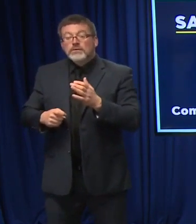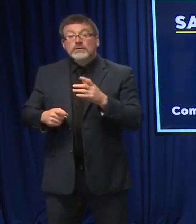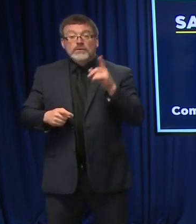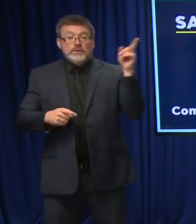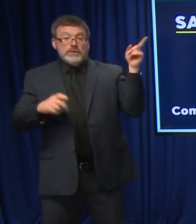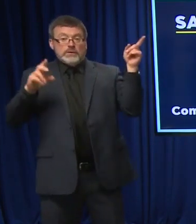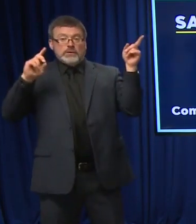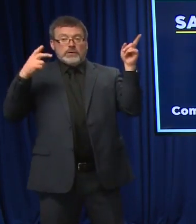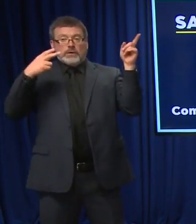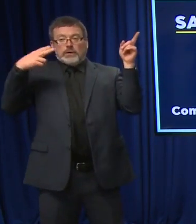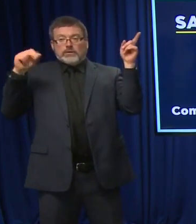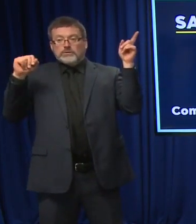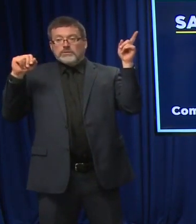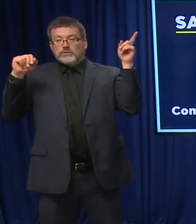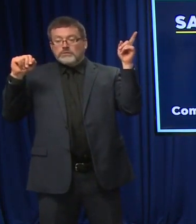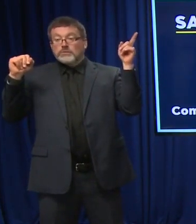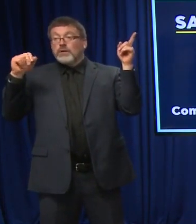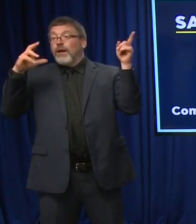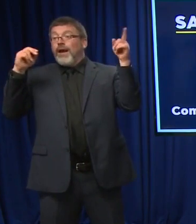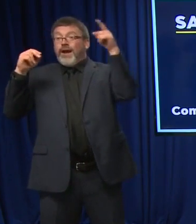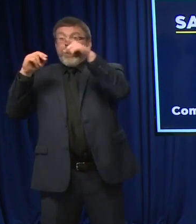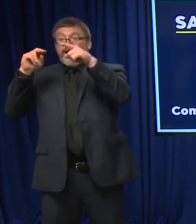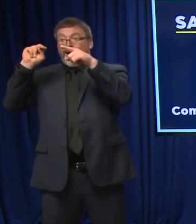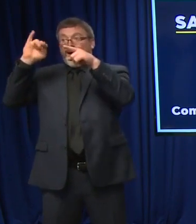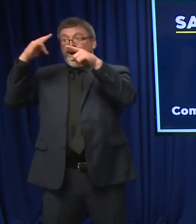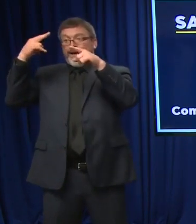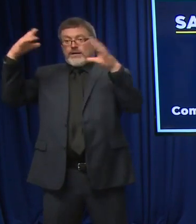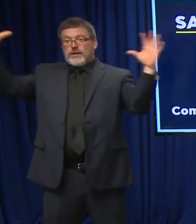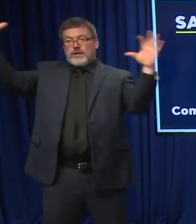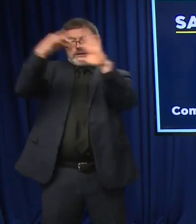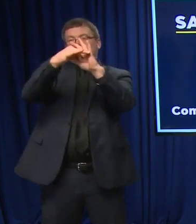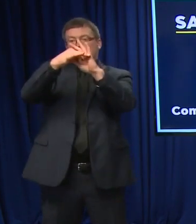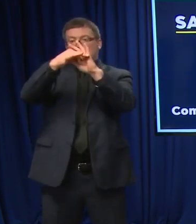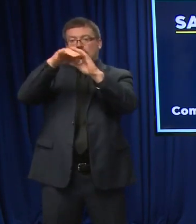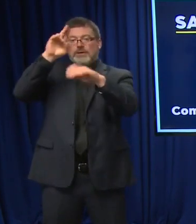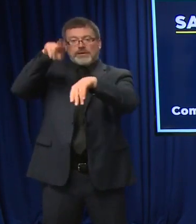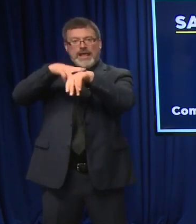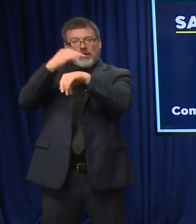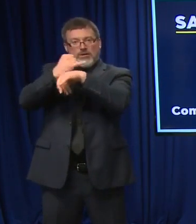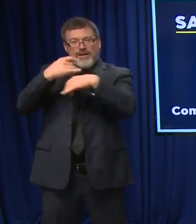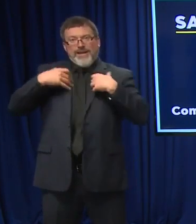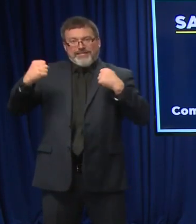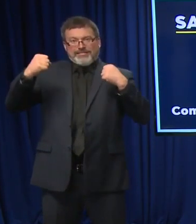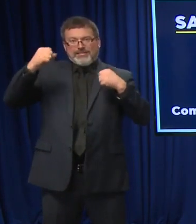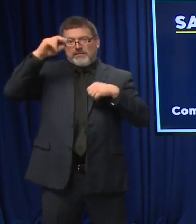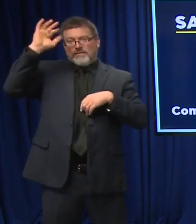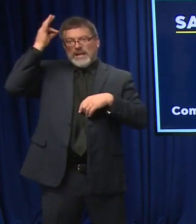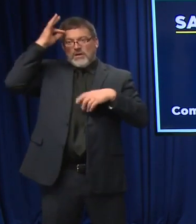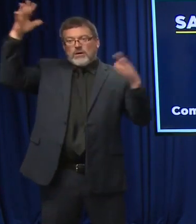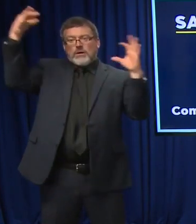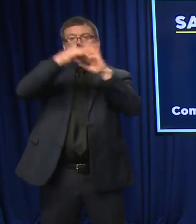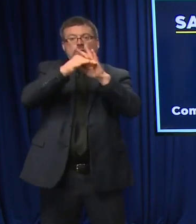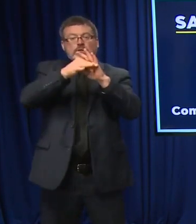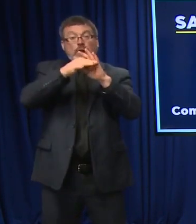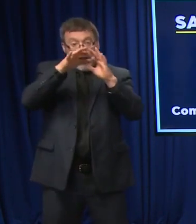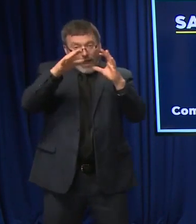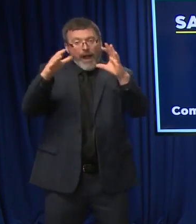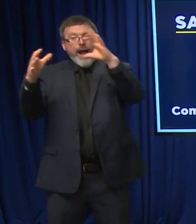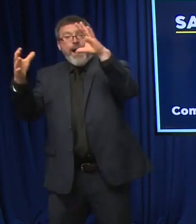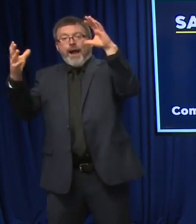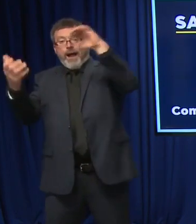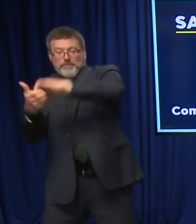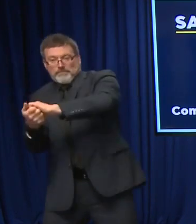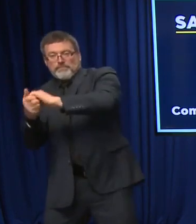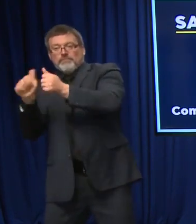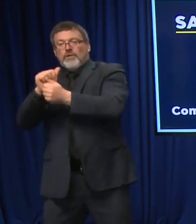conjunction with Amazon. It's being administered through NIH. You'll just simply be able to go on to our website, click on a link, order